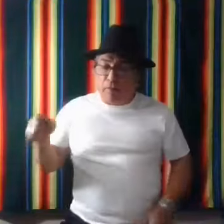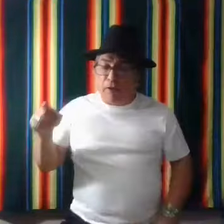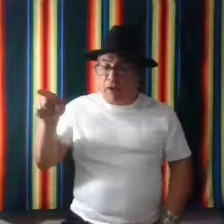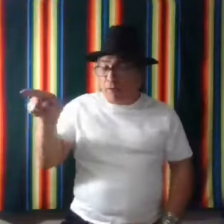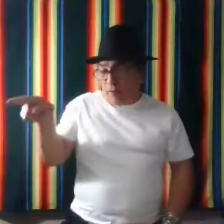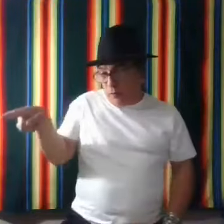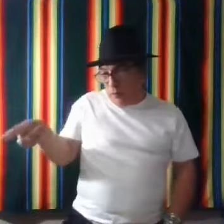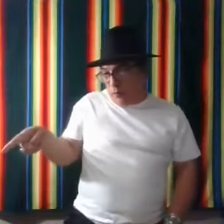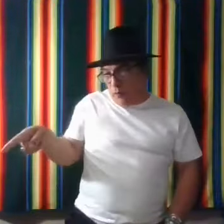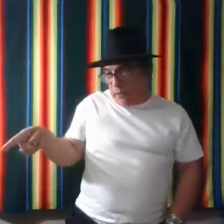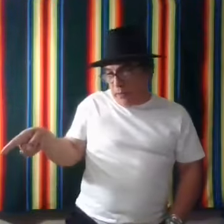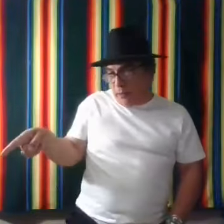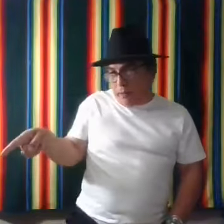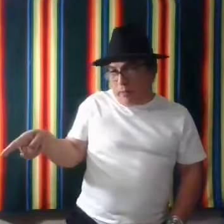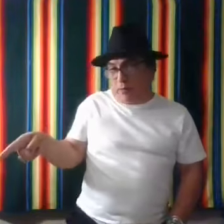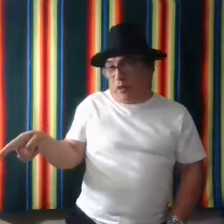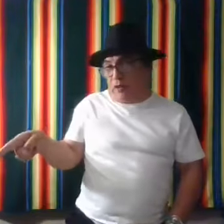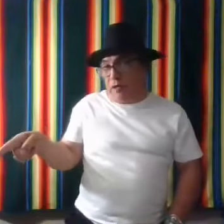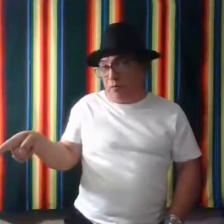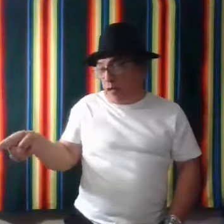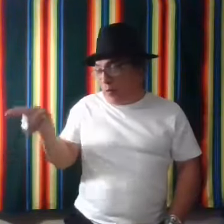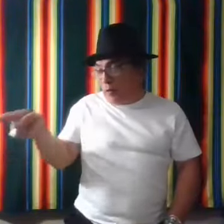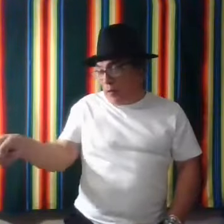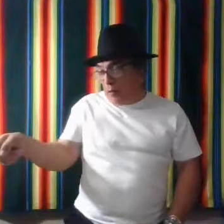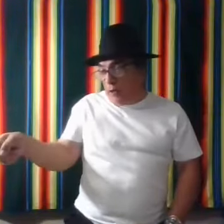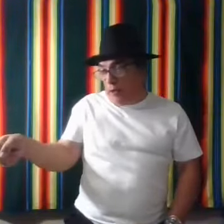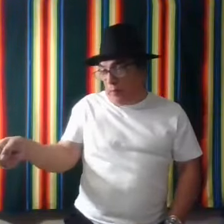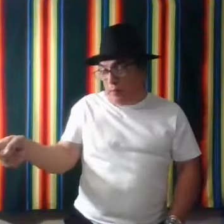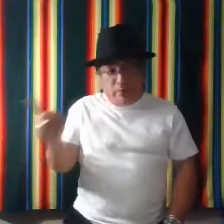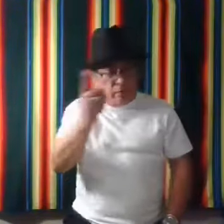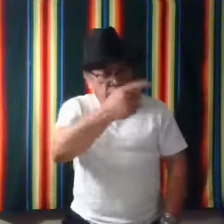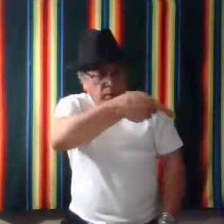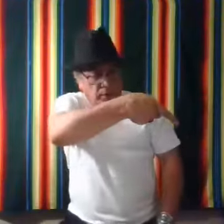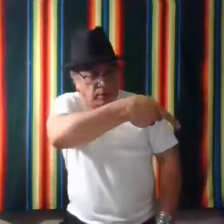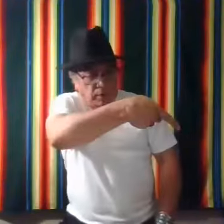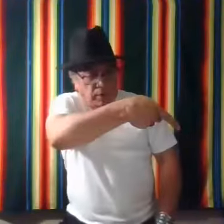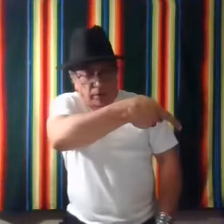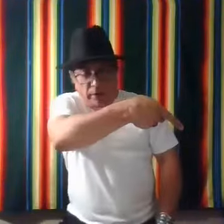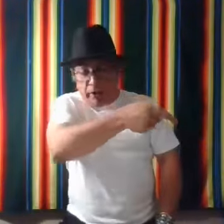There would be trying to stay in the frame there, there,